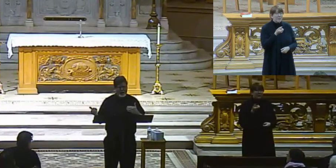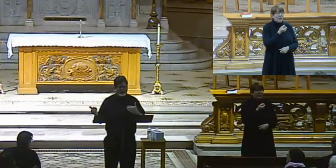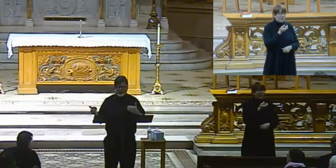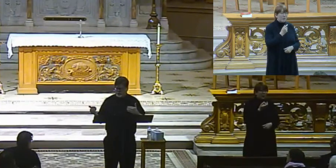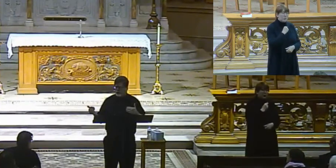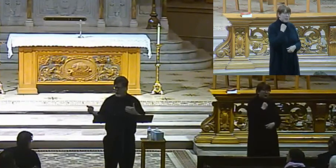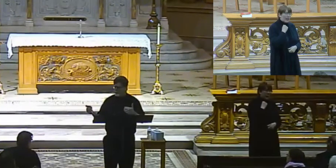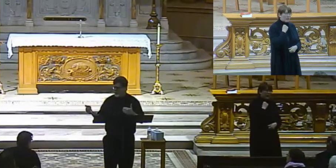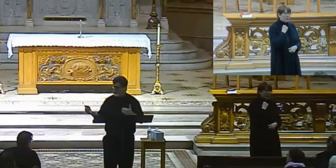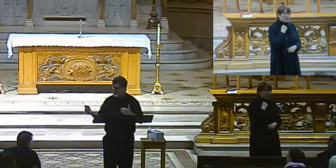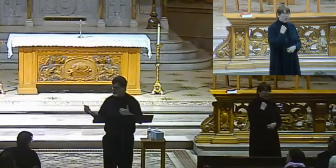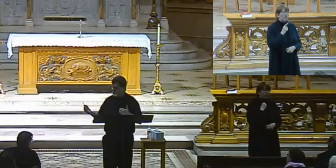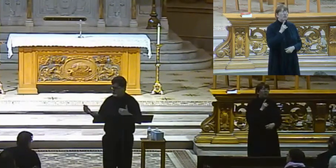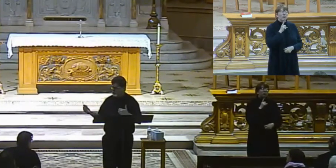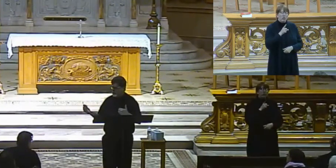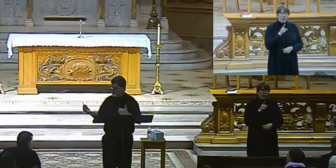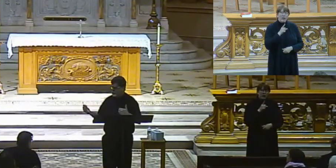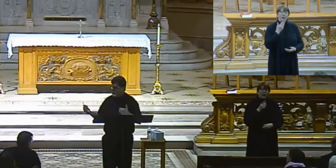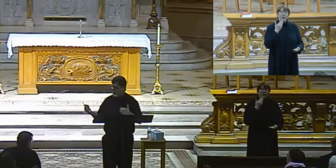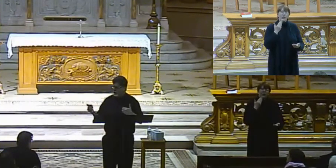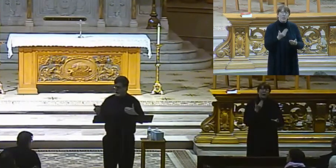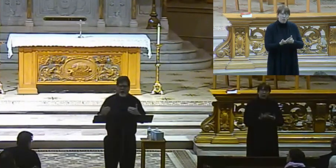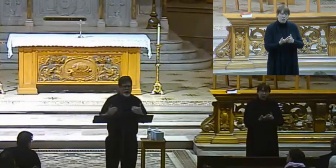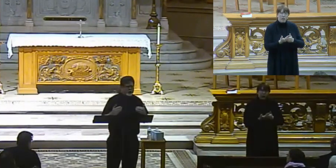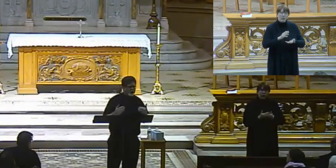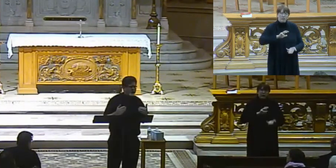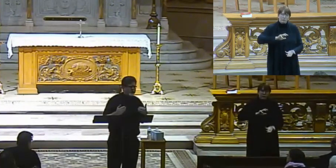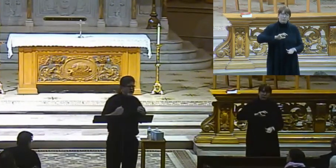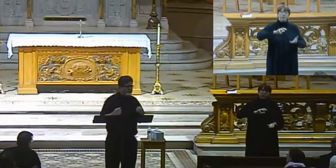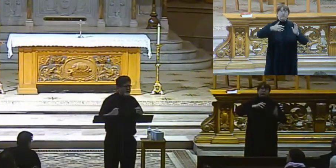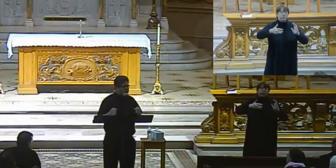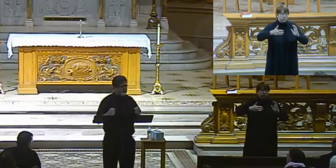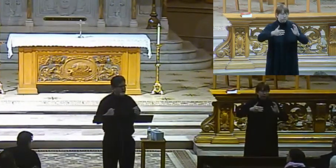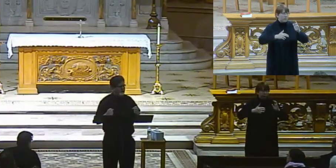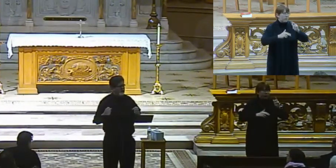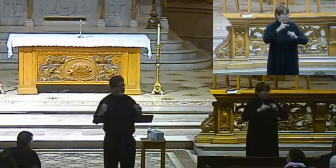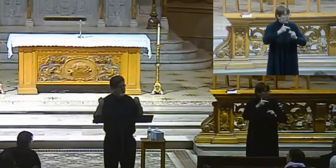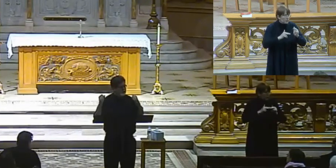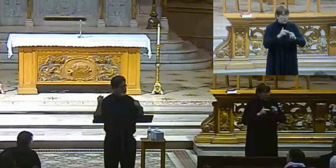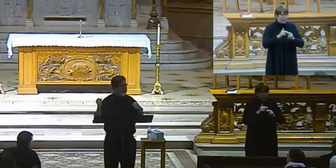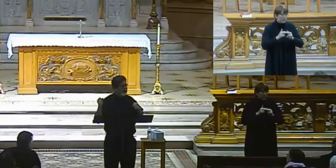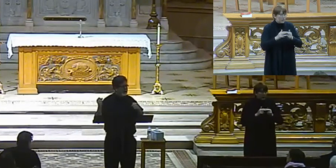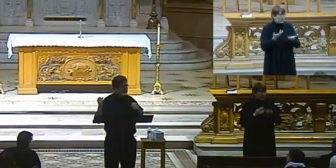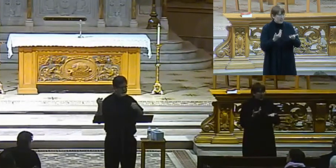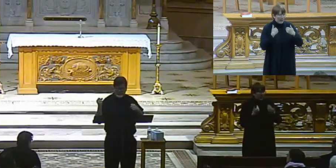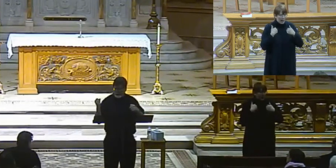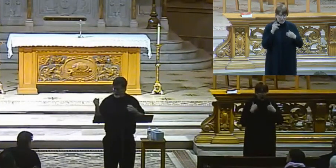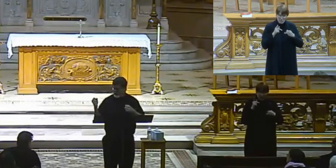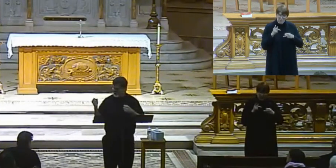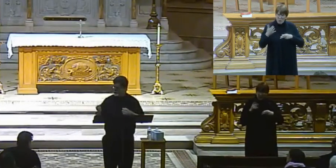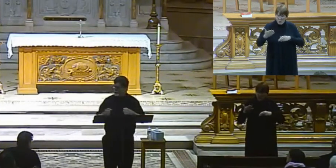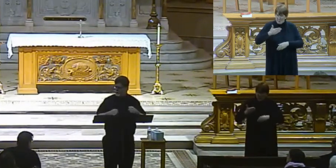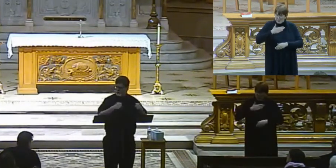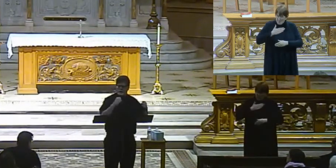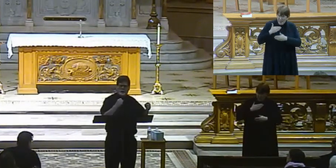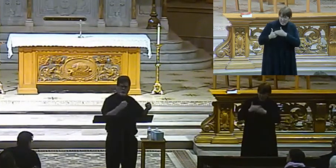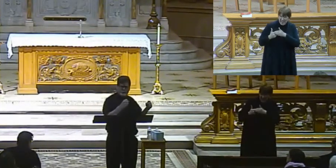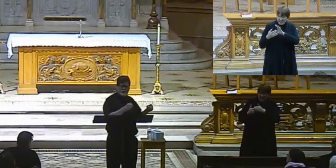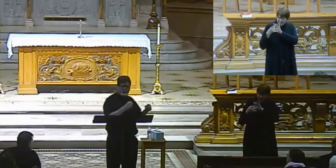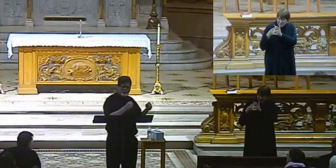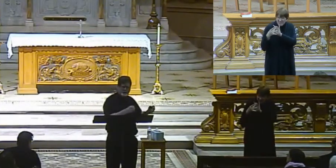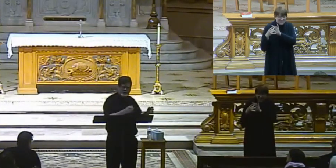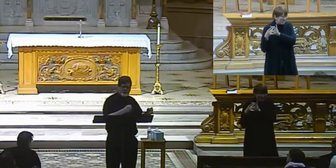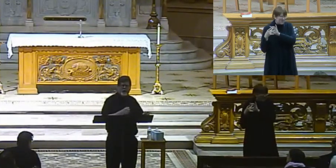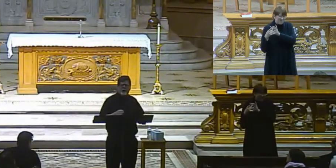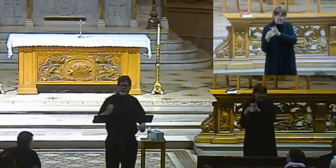at splitting parishes, all right? Who, you know, they get those who are really on their side, all right? And then there are those who are